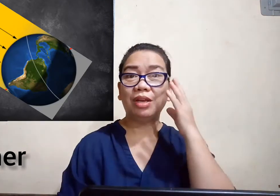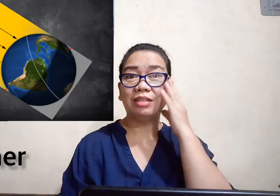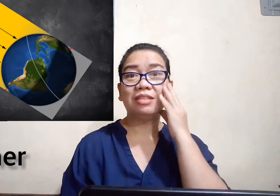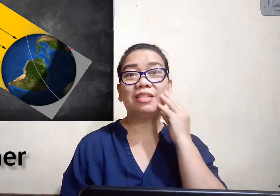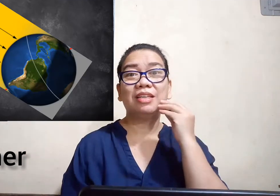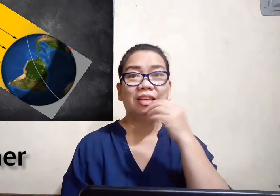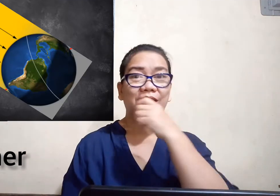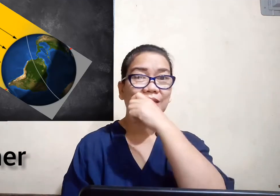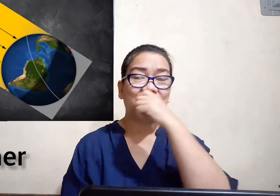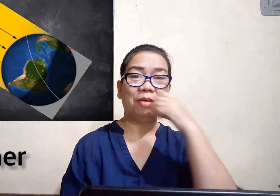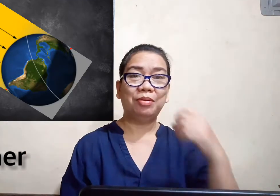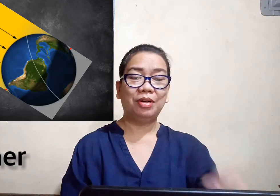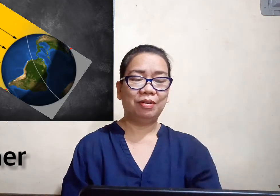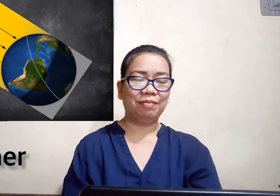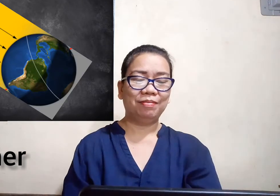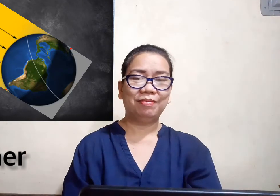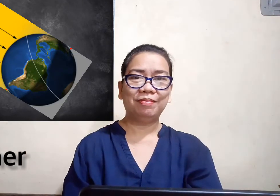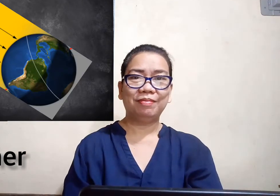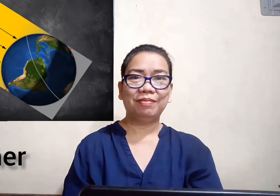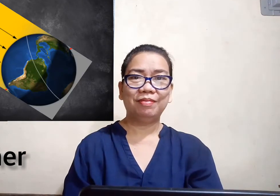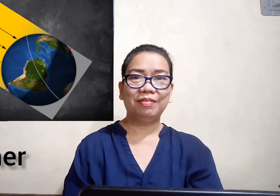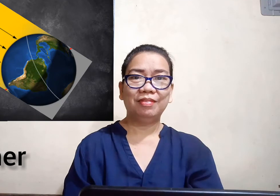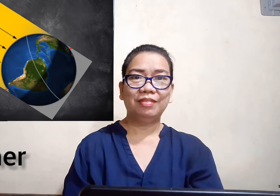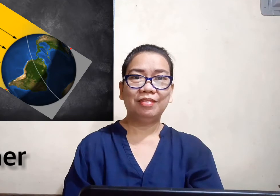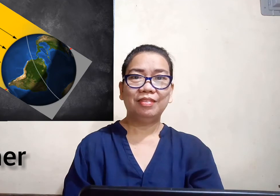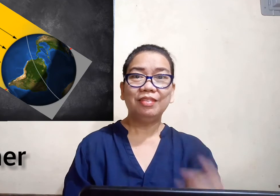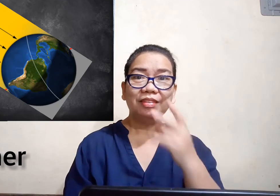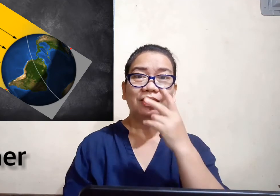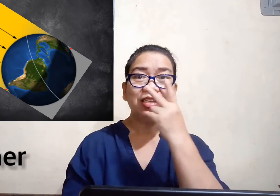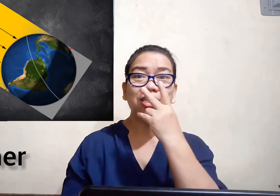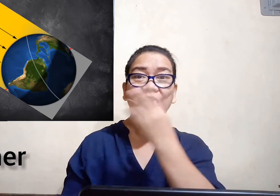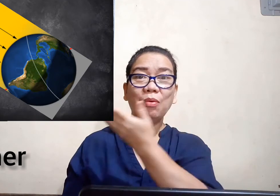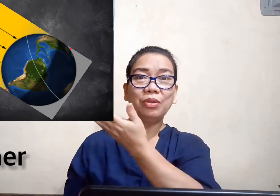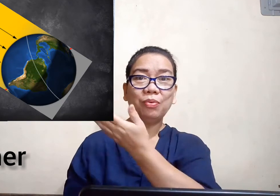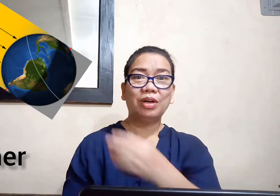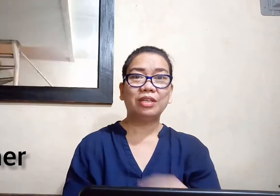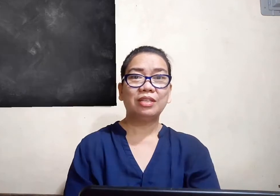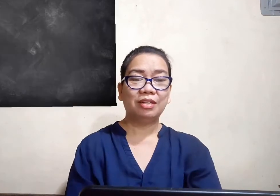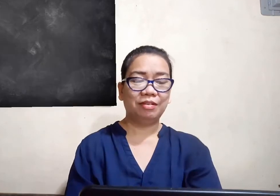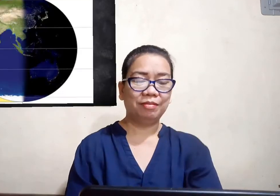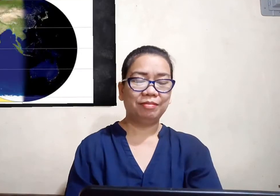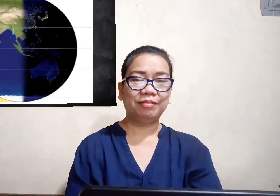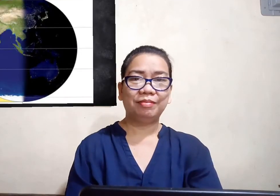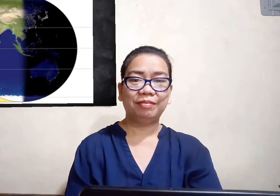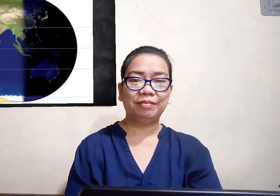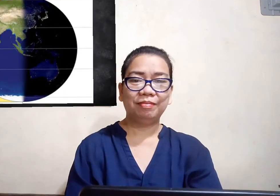summer this is how it works this is